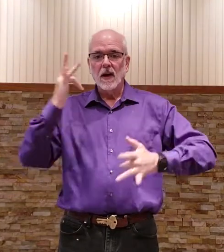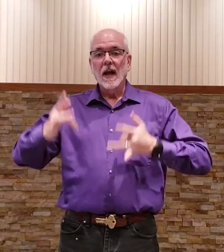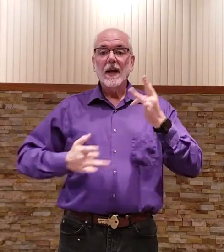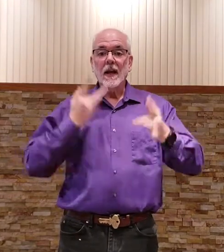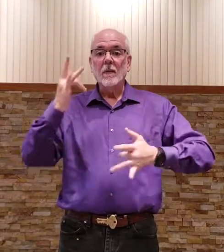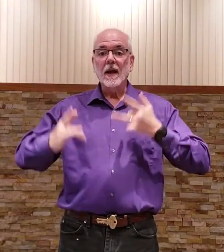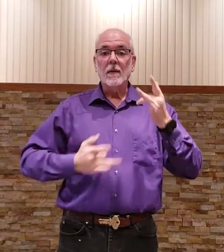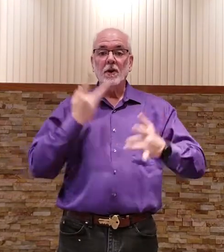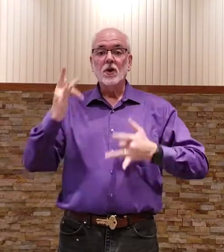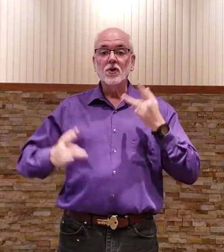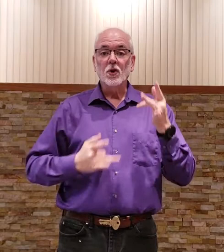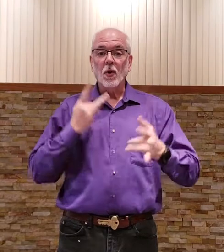coming up joy